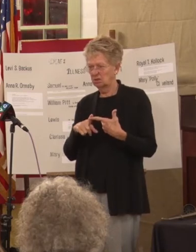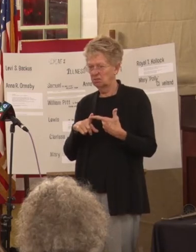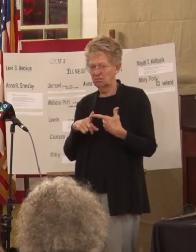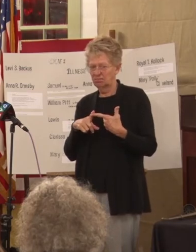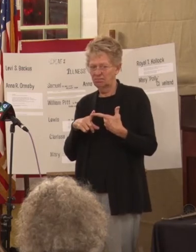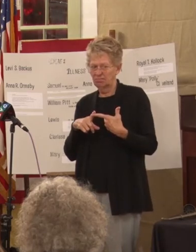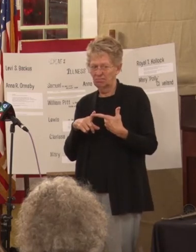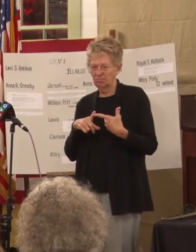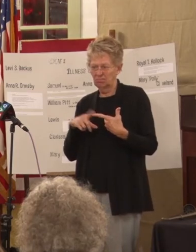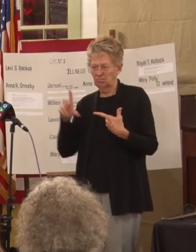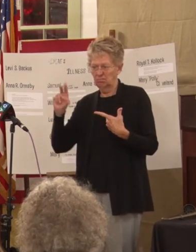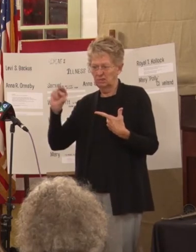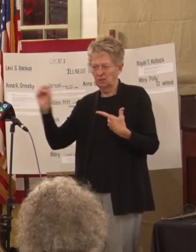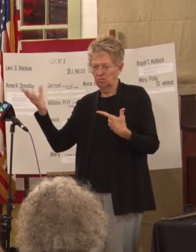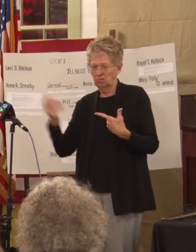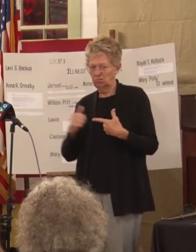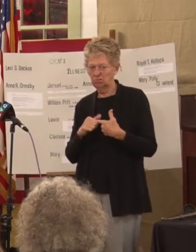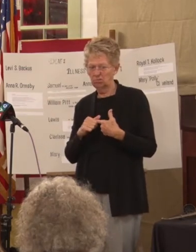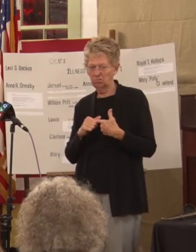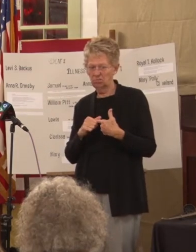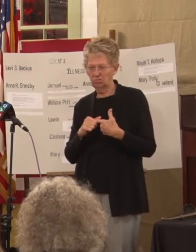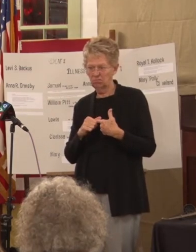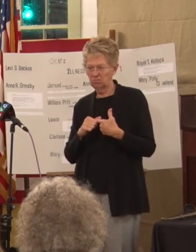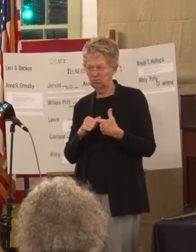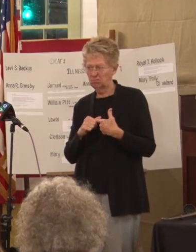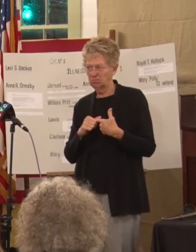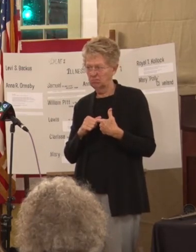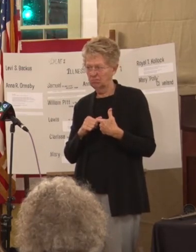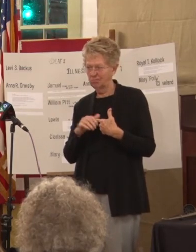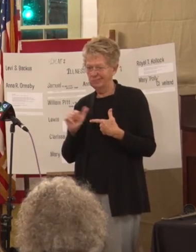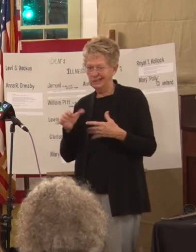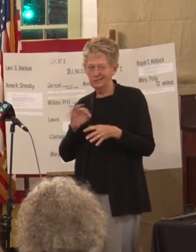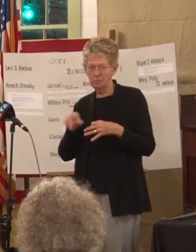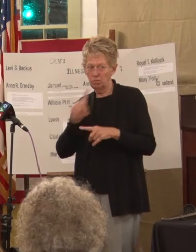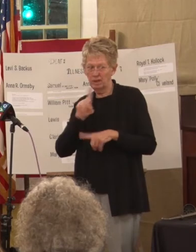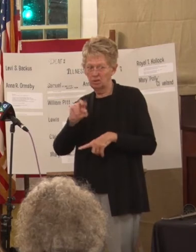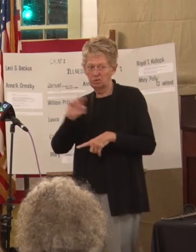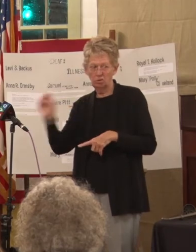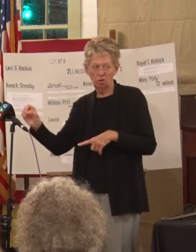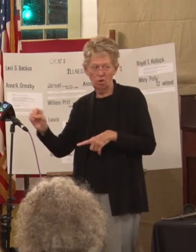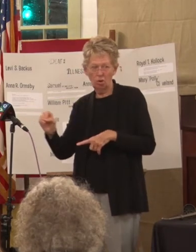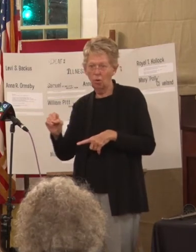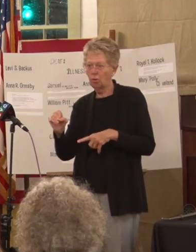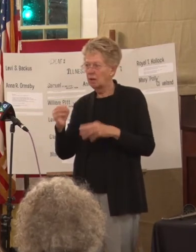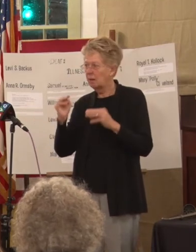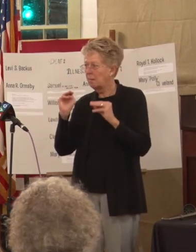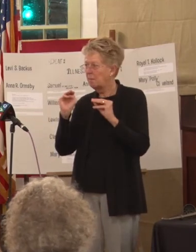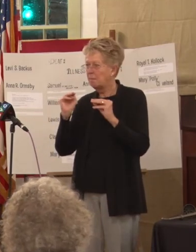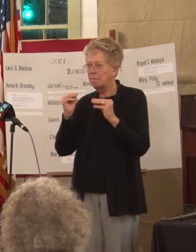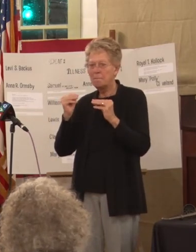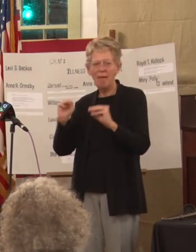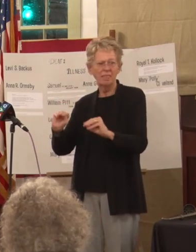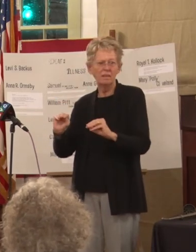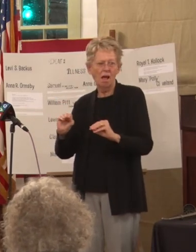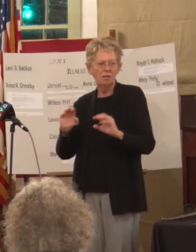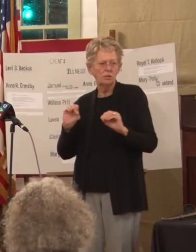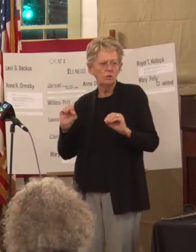no and that would be the simplest answer because methodologies nobody knew how to teach deaf kids